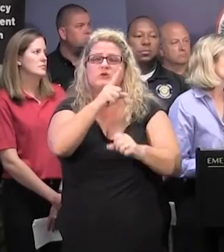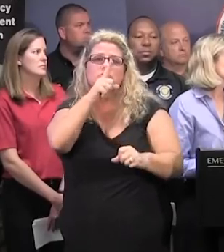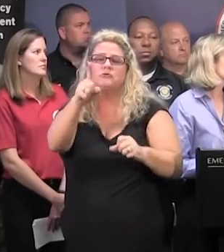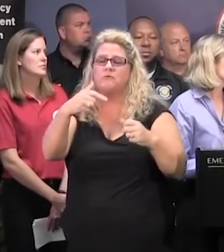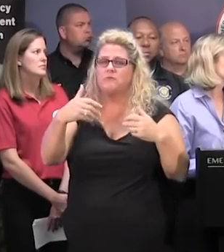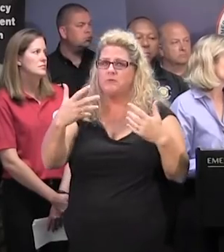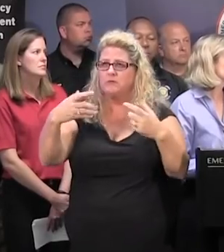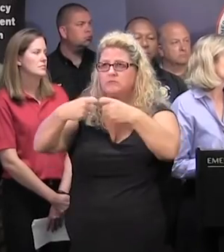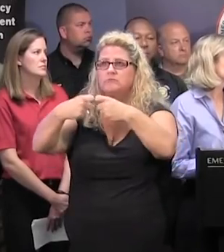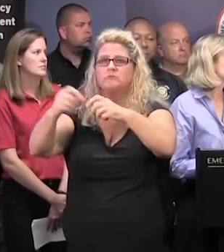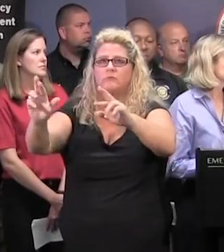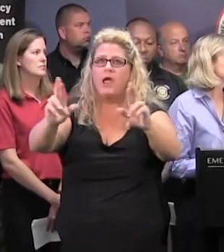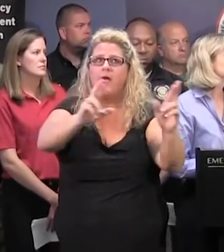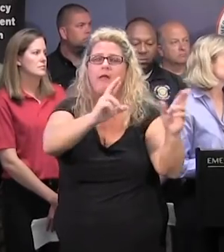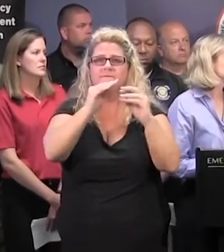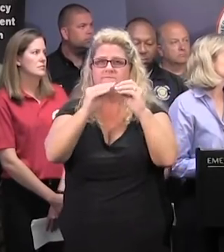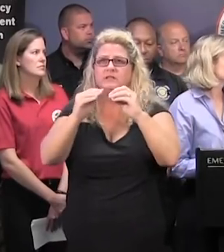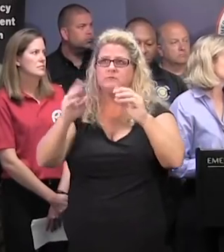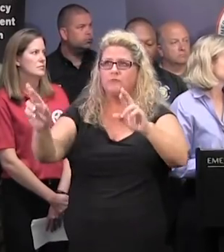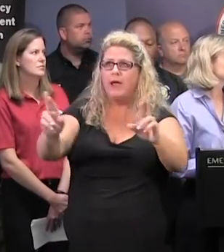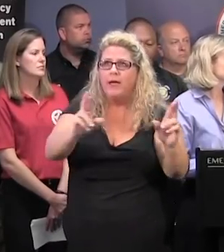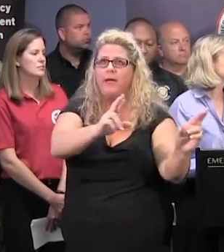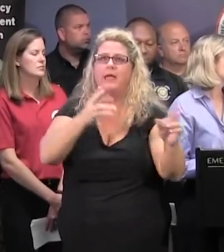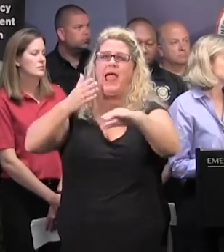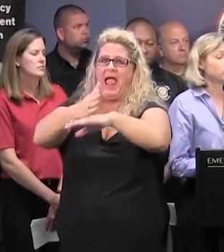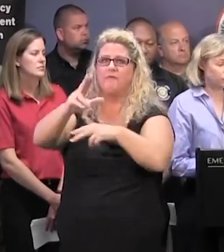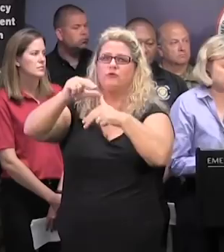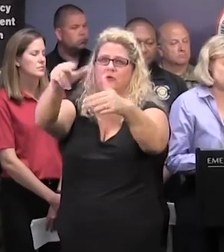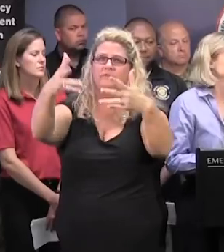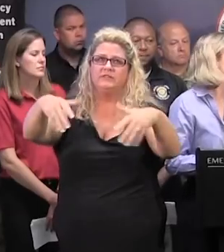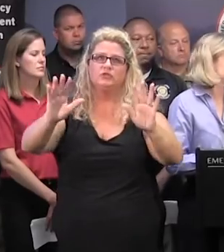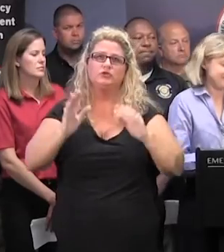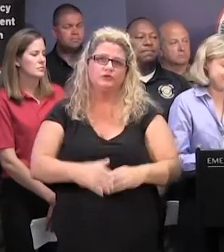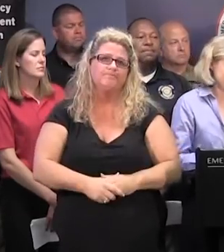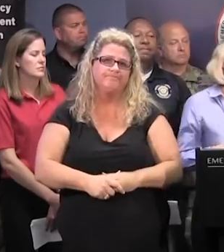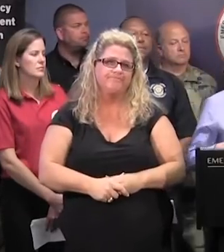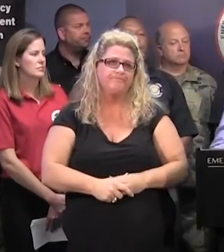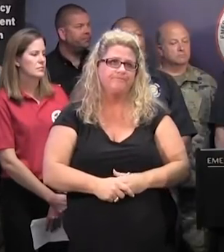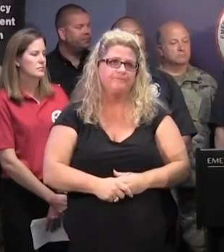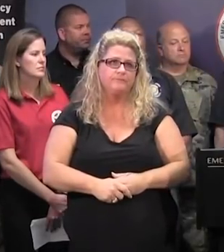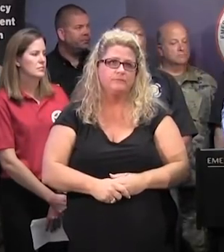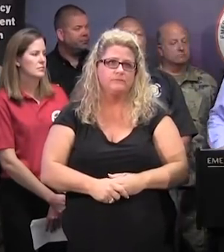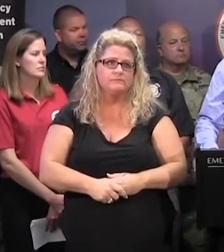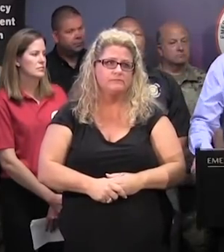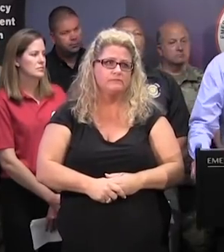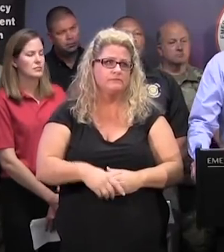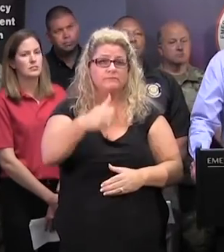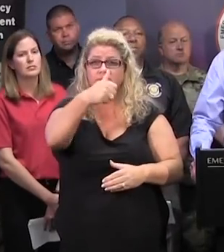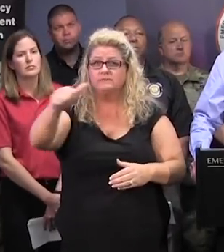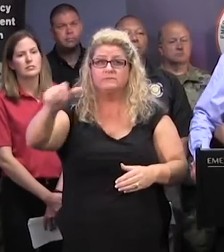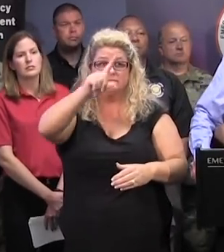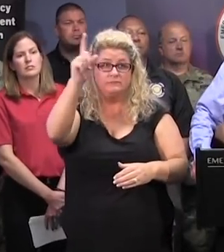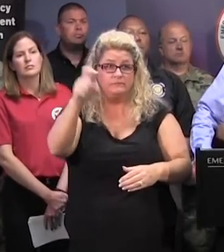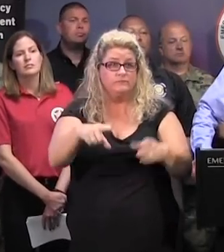problems and the fixing that will take place after the storm leaves. Yes, sir. Thank you. Any questions?